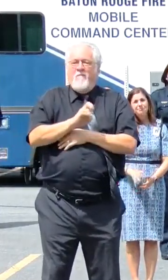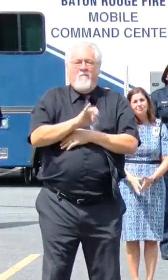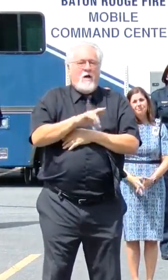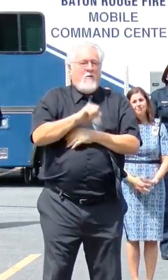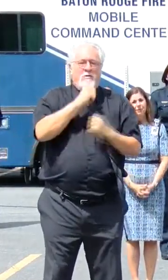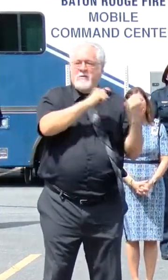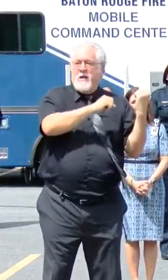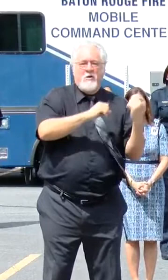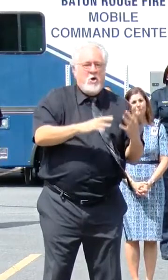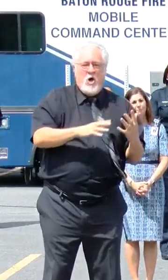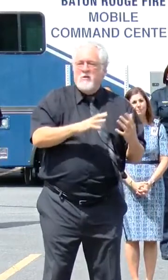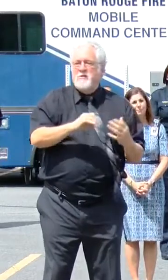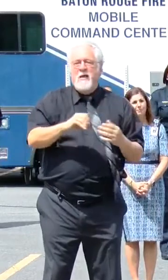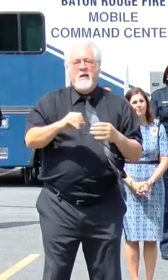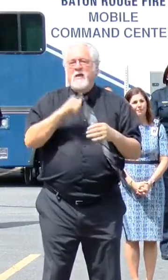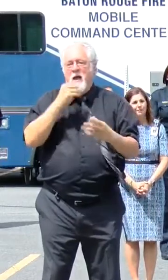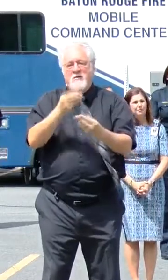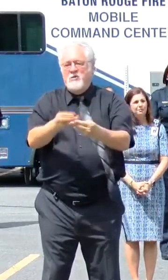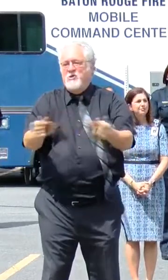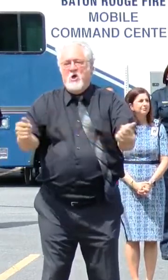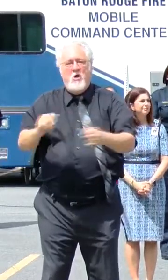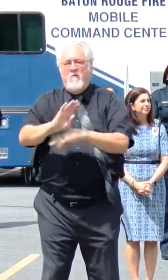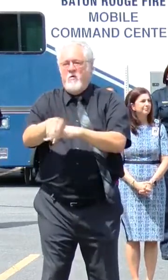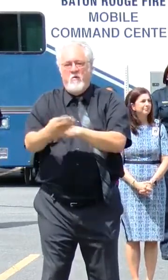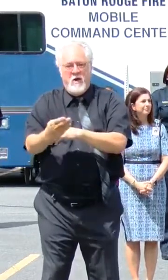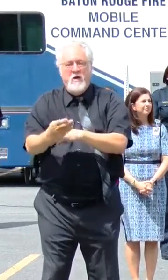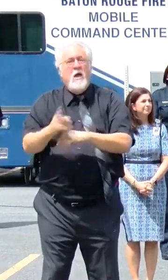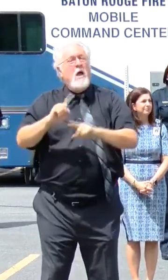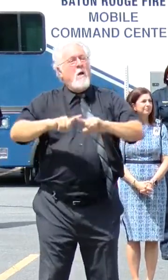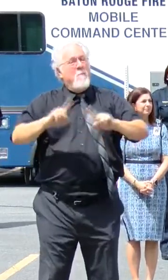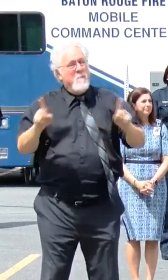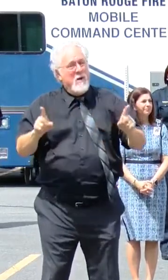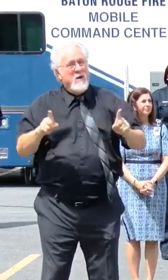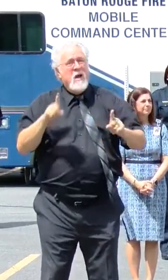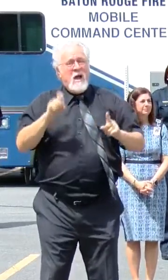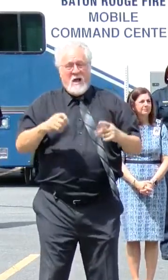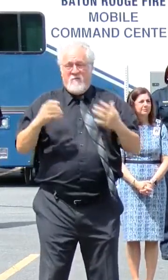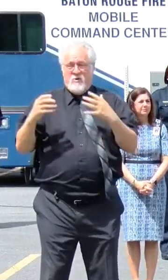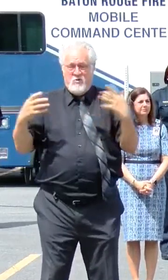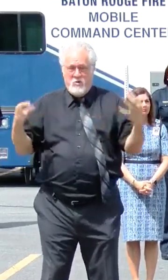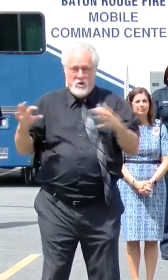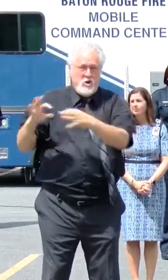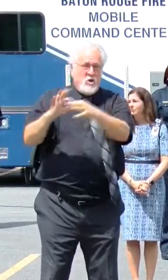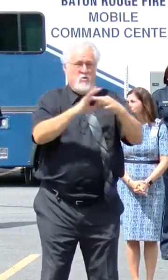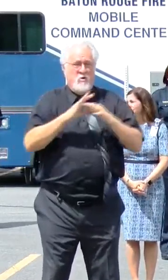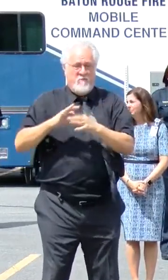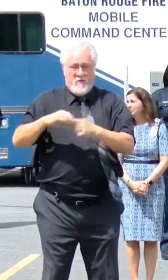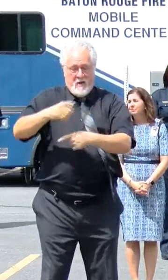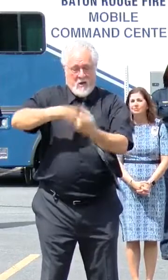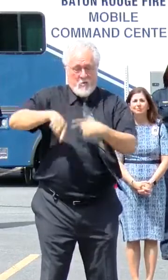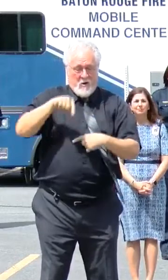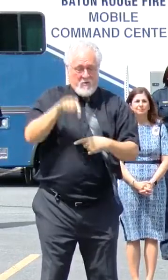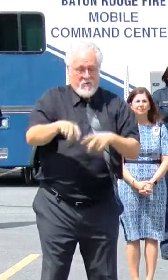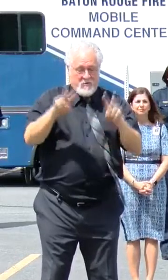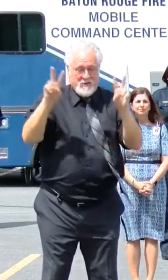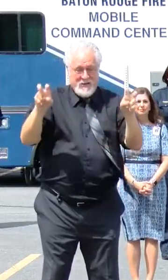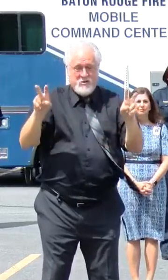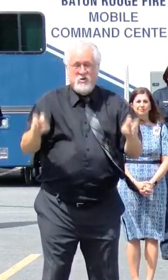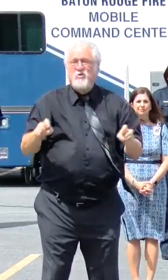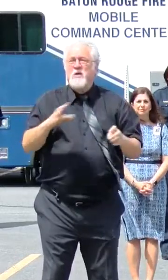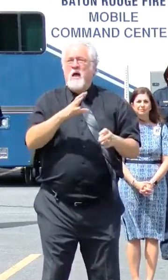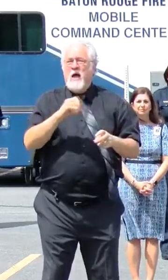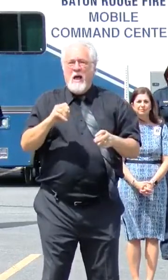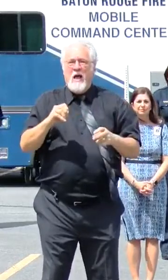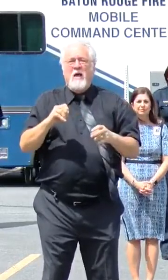cause them, and they will not be solved overnight. But we have to unify around them, and we have to